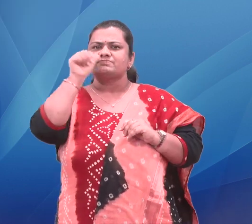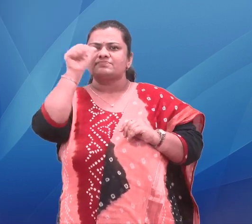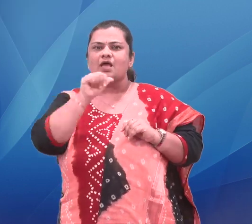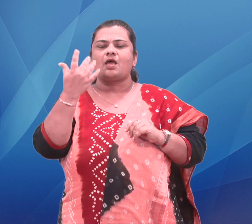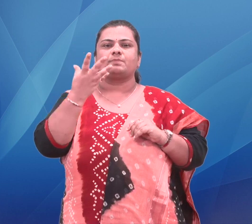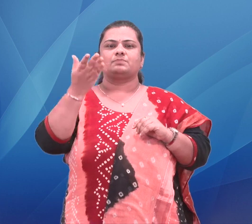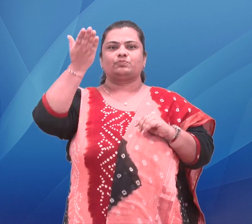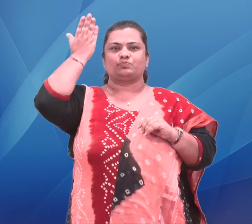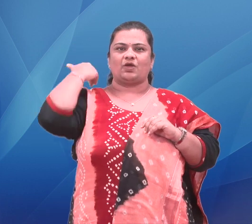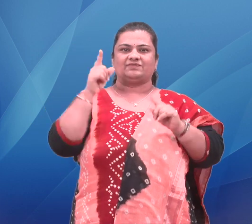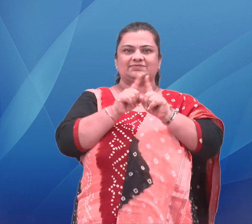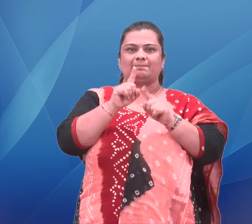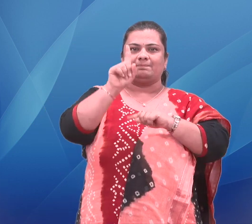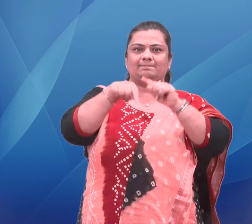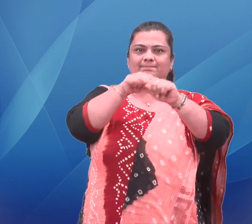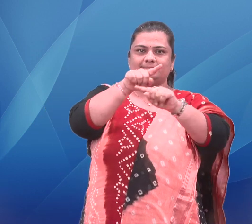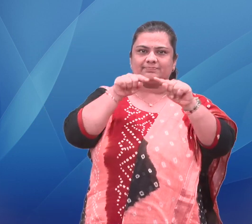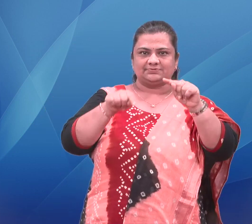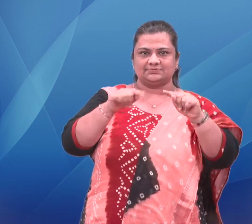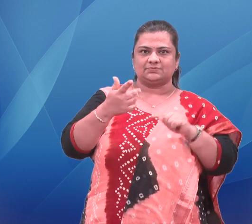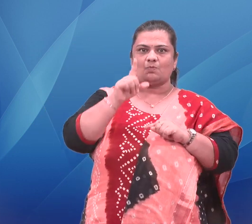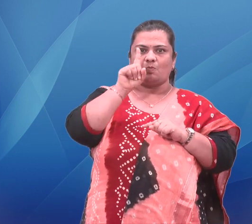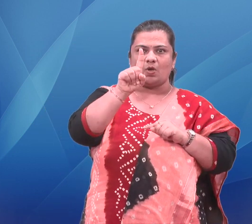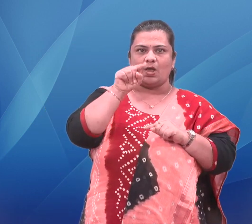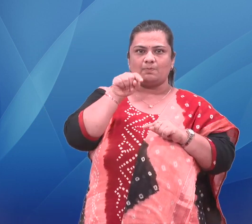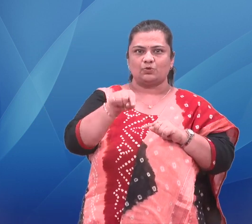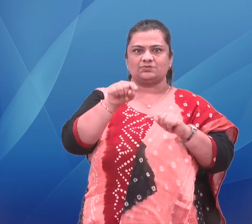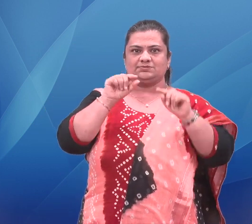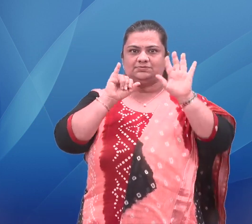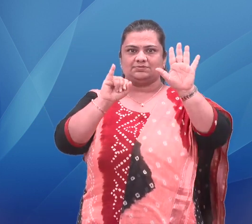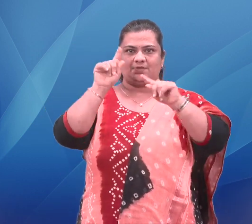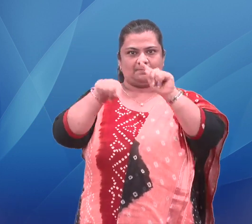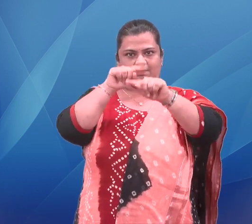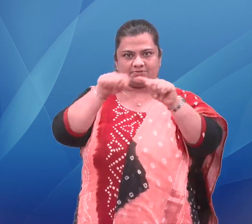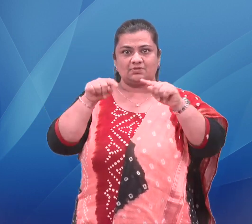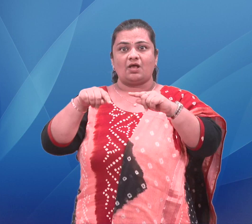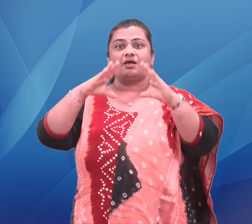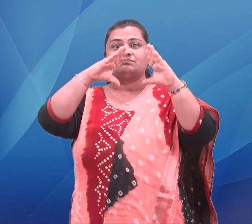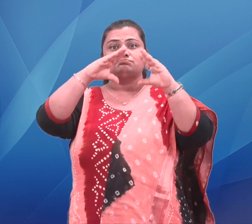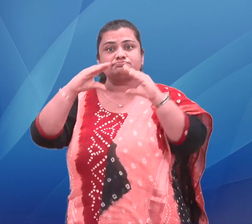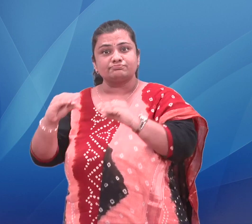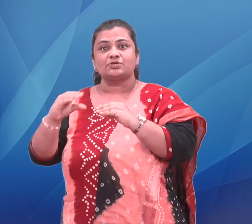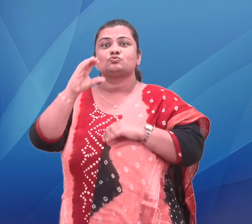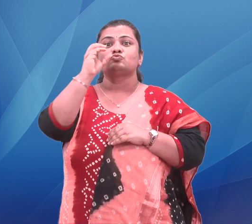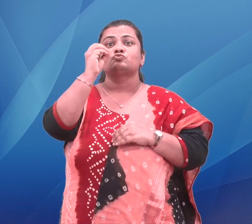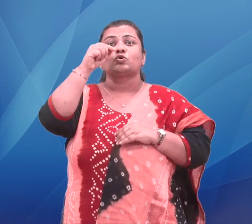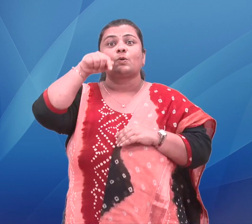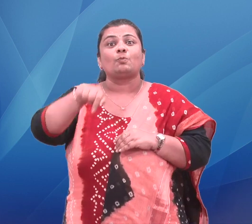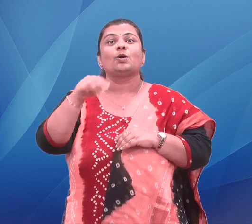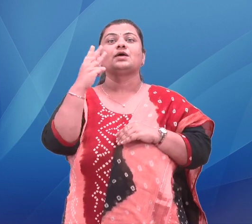.7% of women drink alcohol compared to 22.4% of men. Similarly, the state has